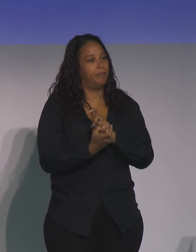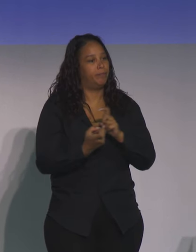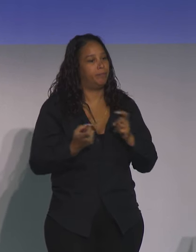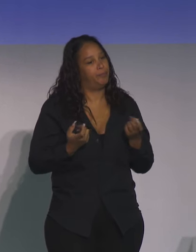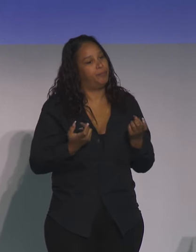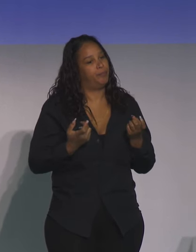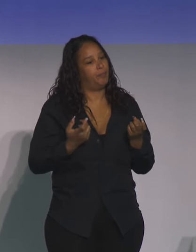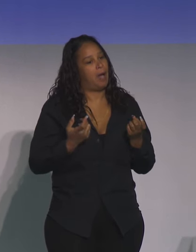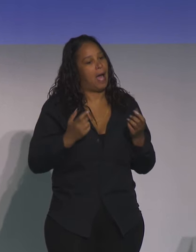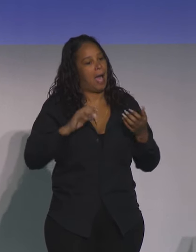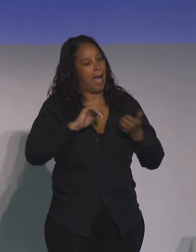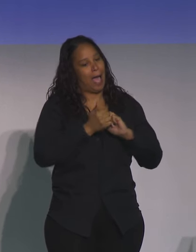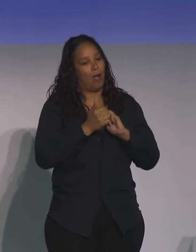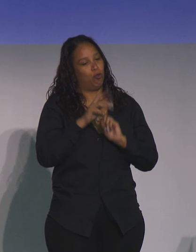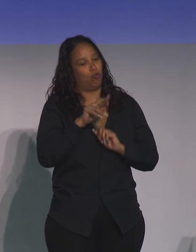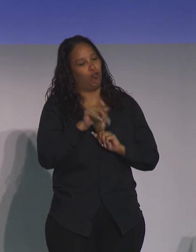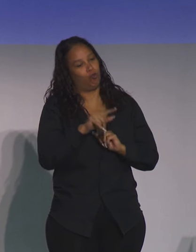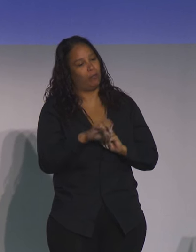who were